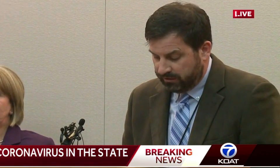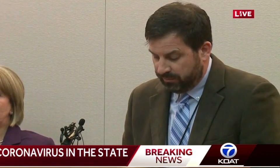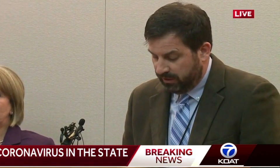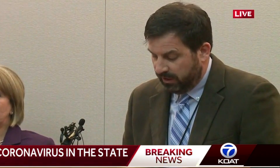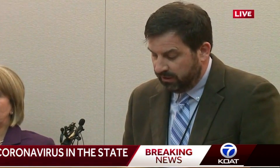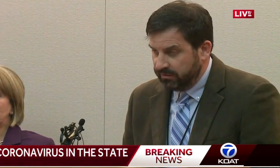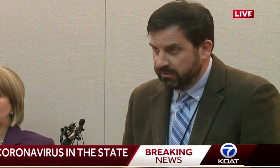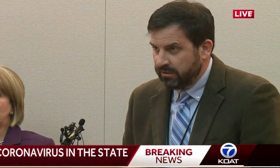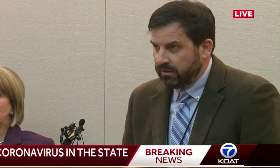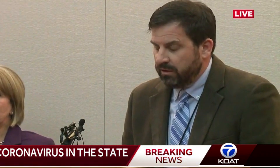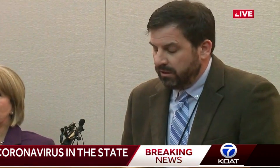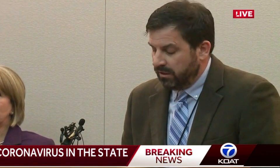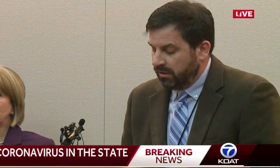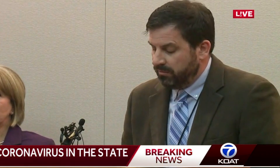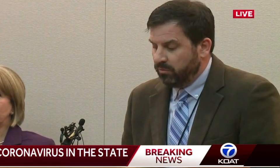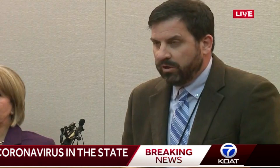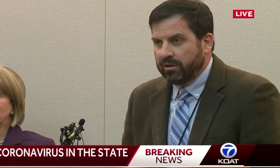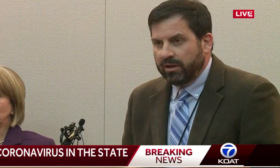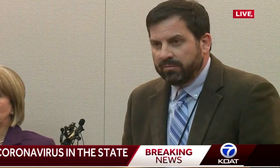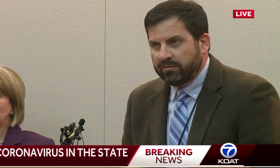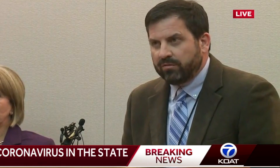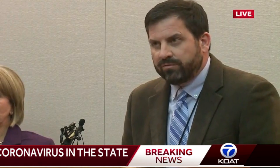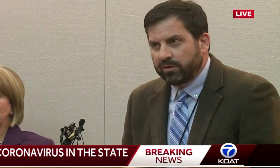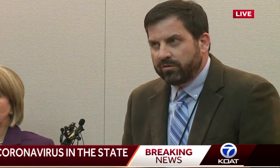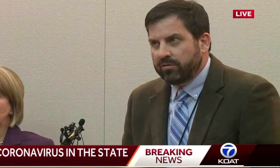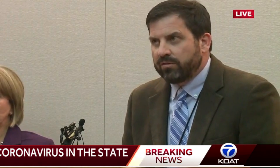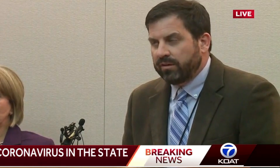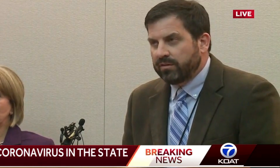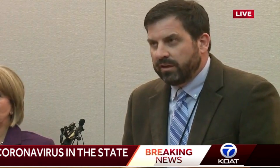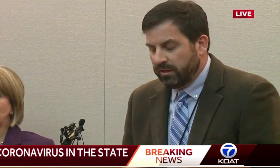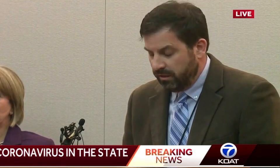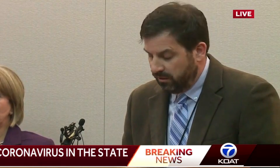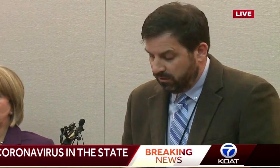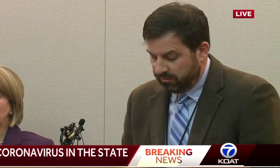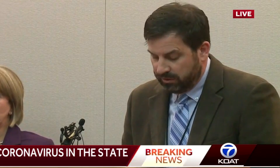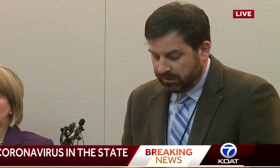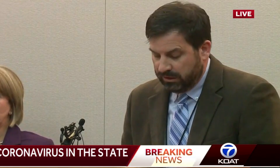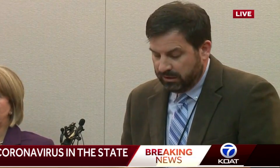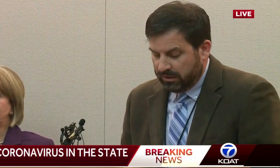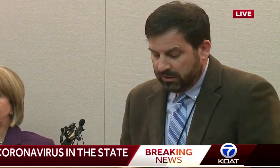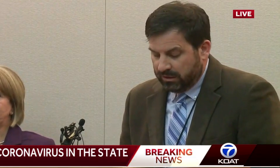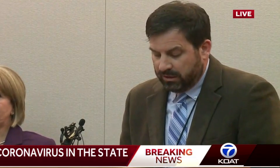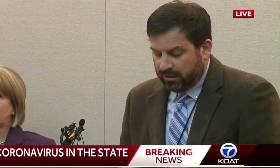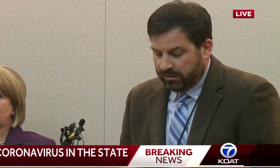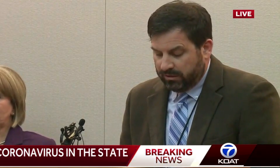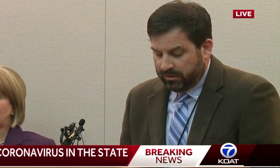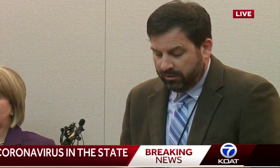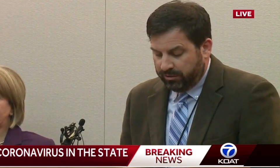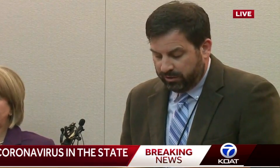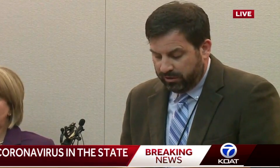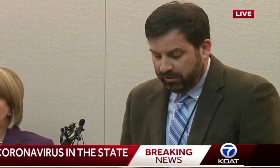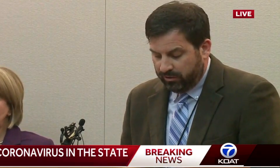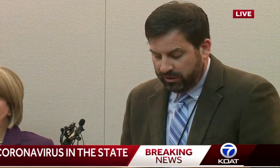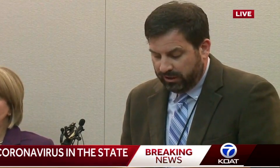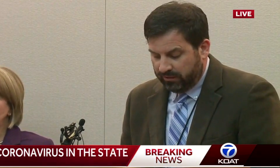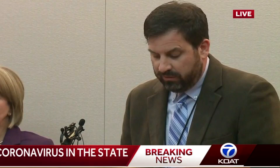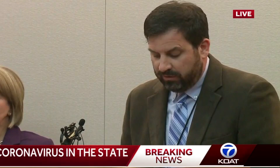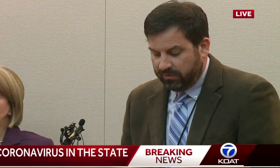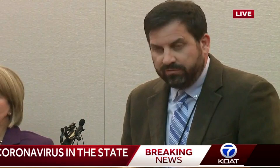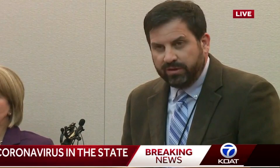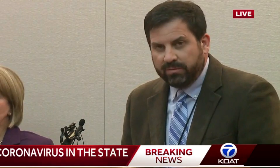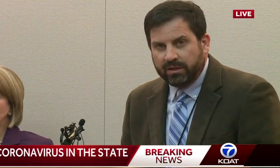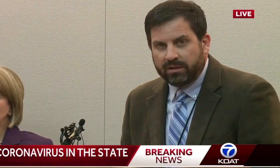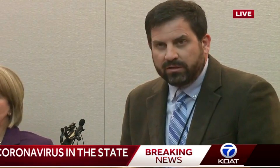hospitalized. The one that I mentioned first is isolated at home. The third new